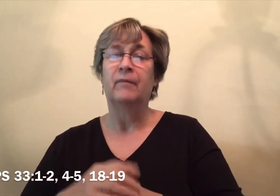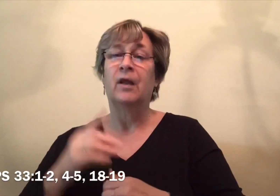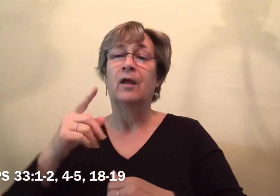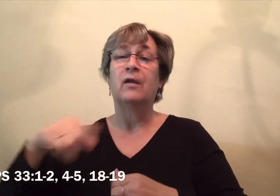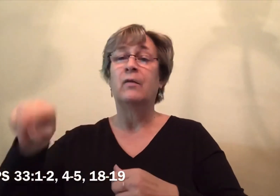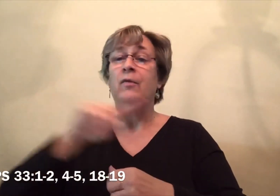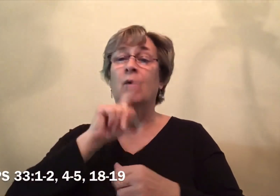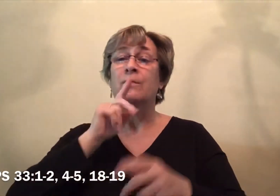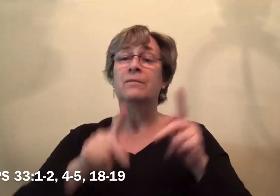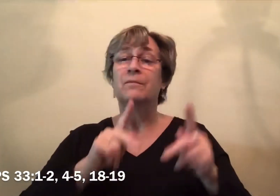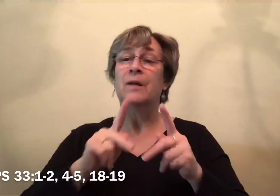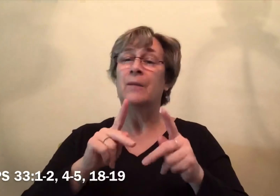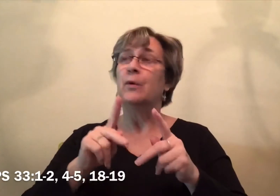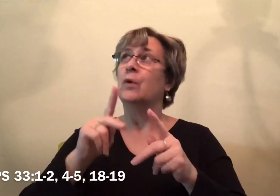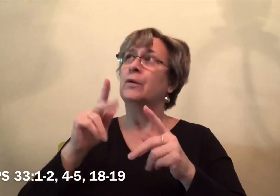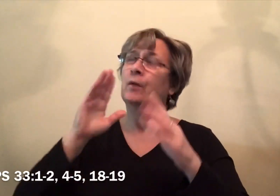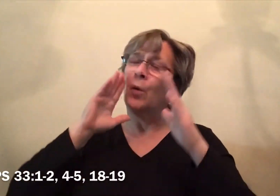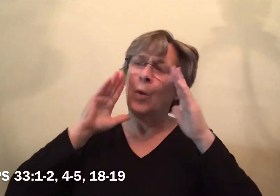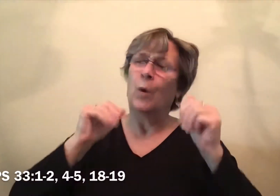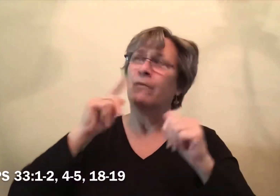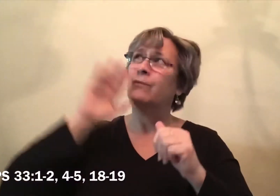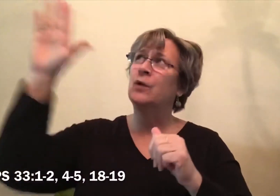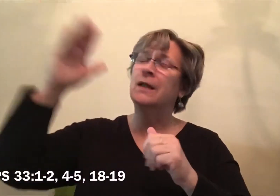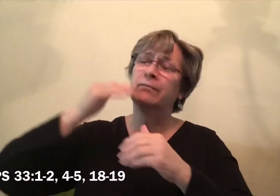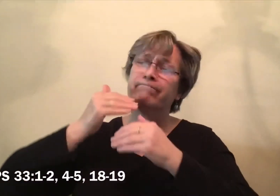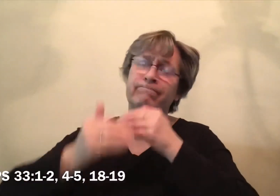upon those who hope for his kindness.